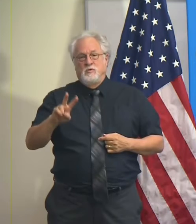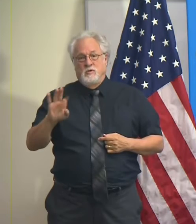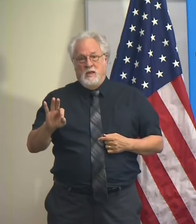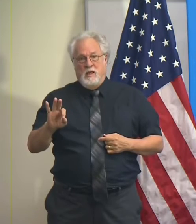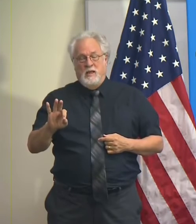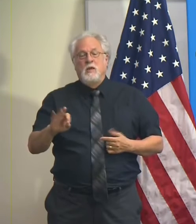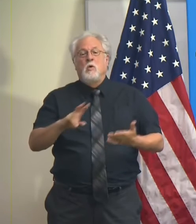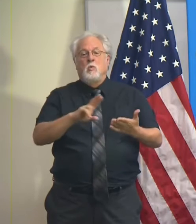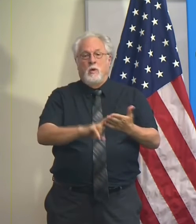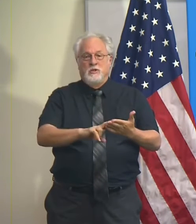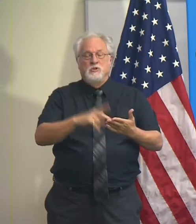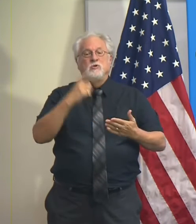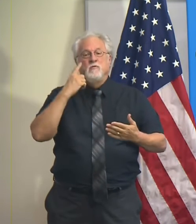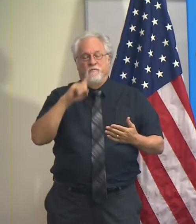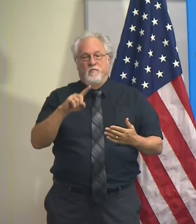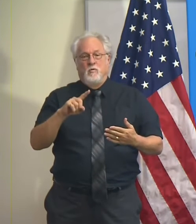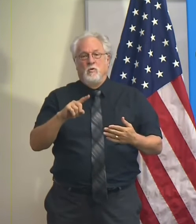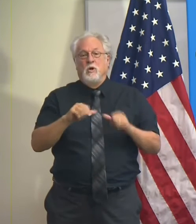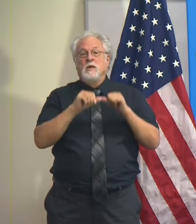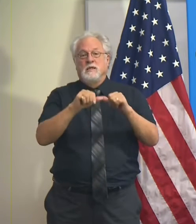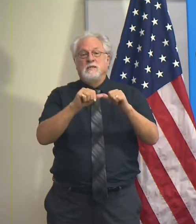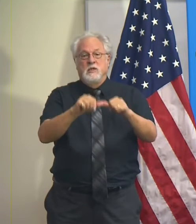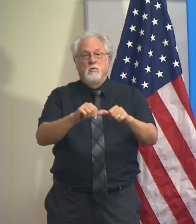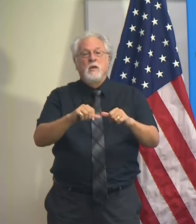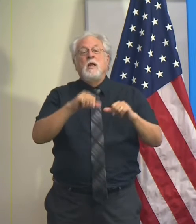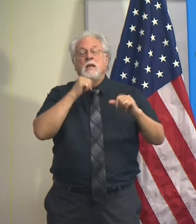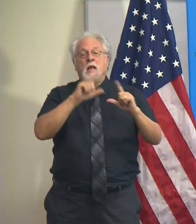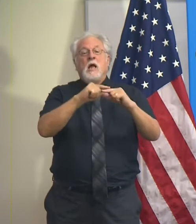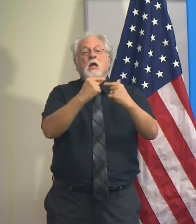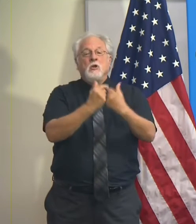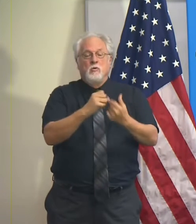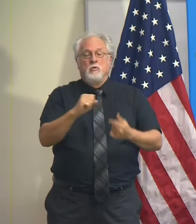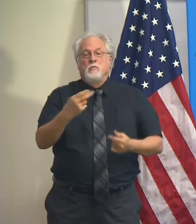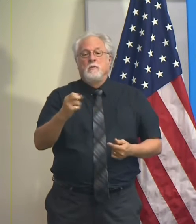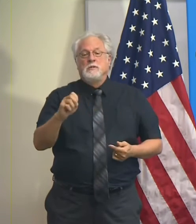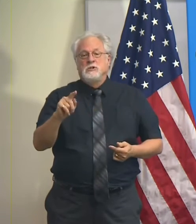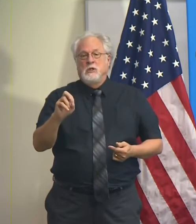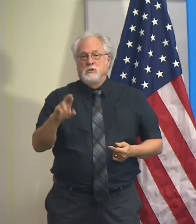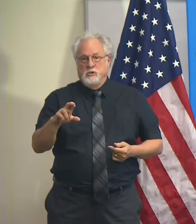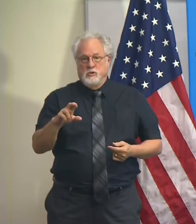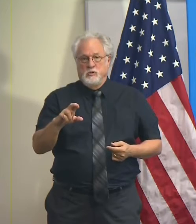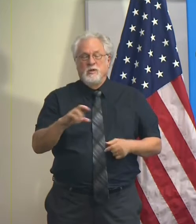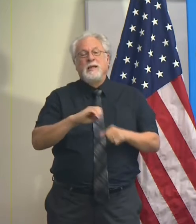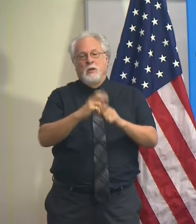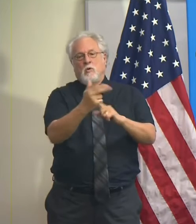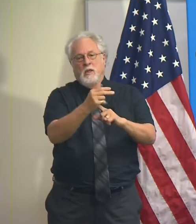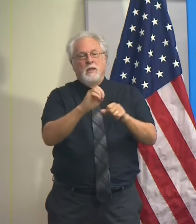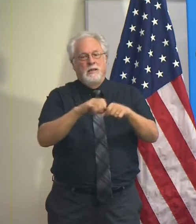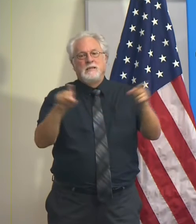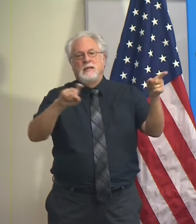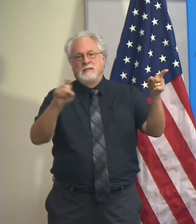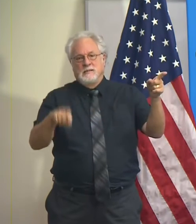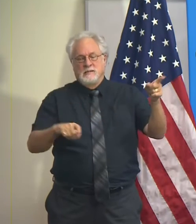to register for continued non-congregant sheltering and hotels there in Texas.